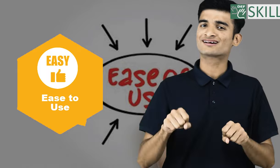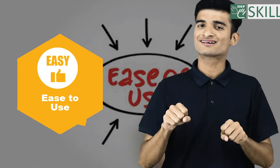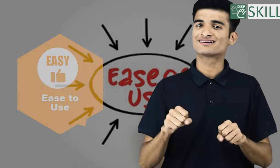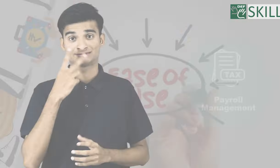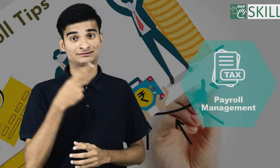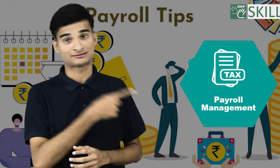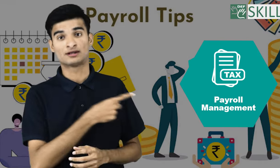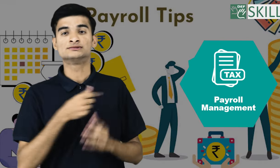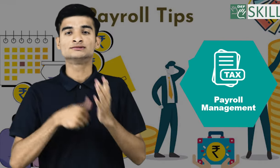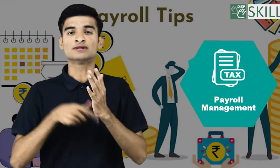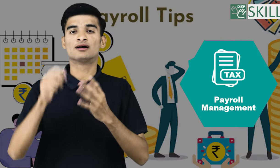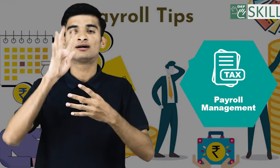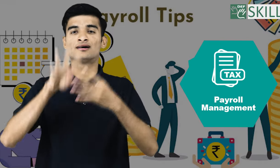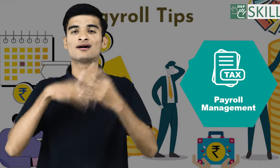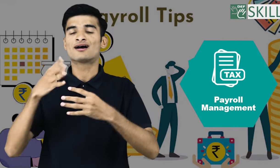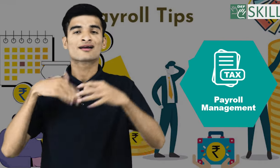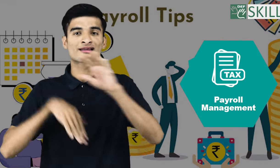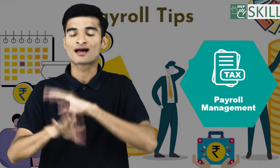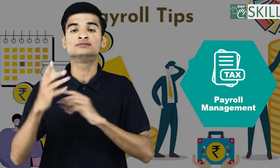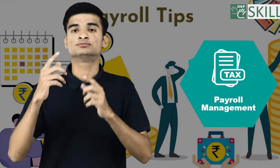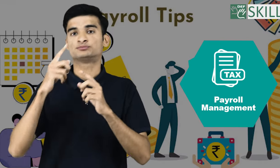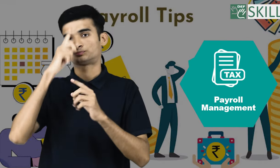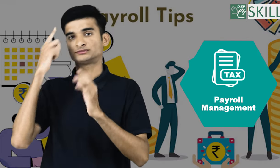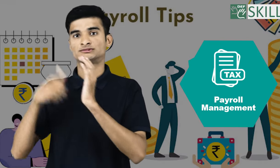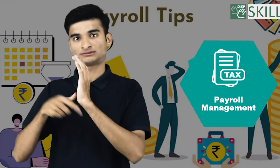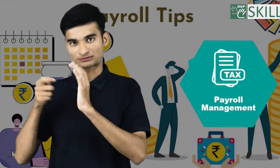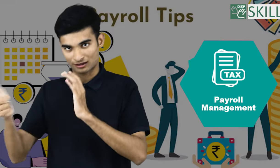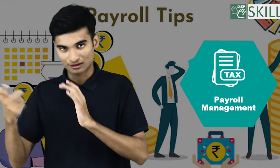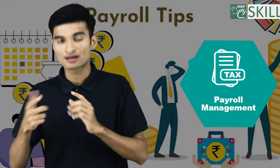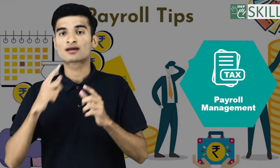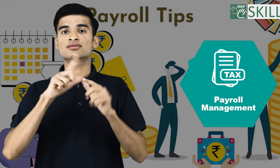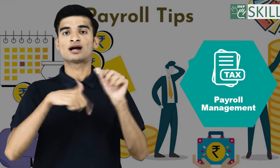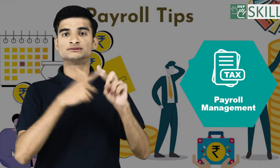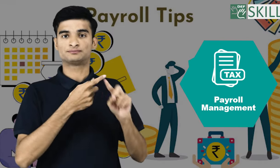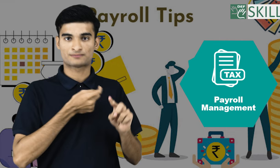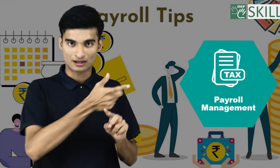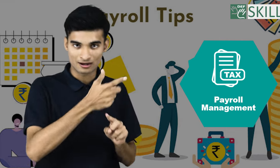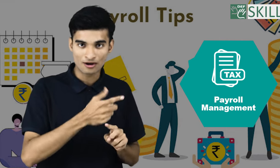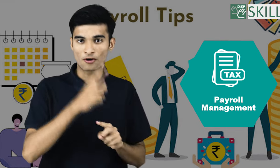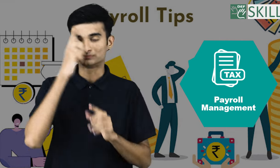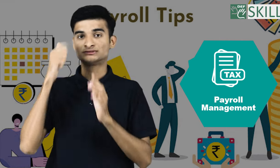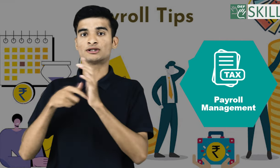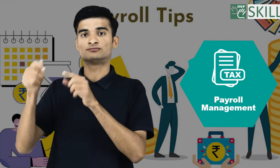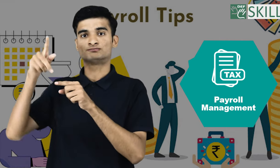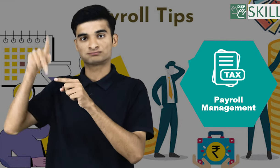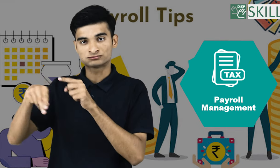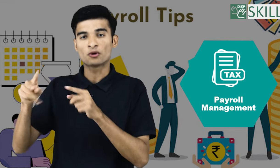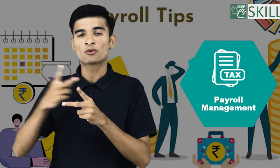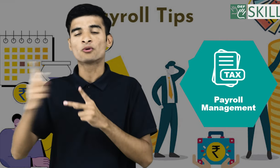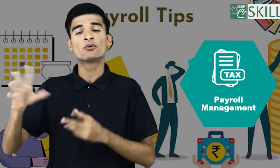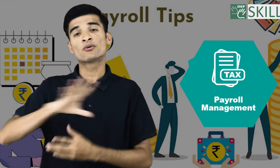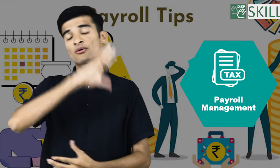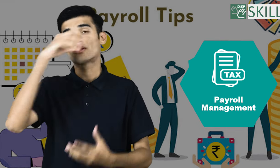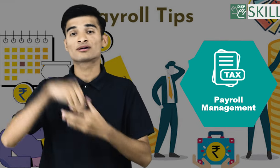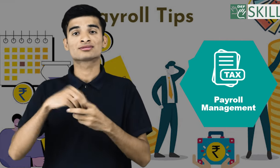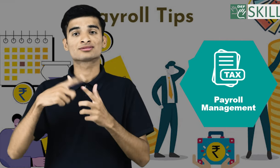and intuitive navigation. Fifth, payroll management. Tally offers managing employee salaries, taxes, other payroll related tasks.